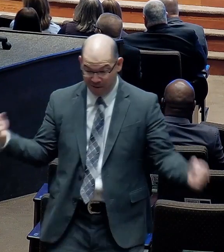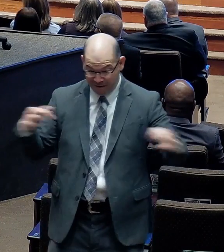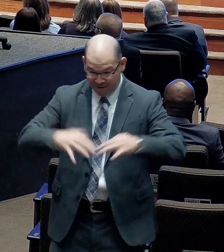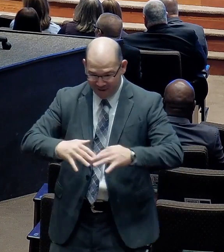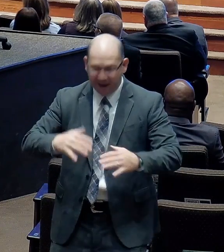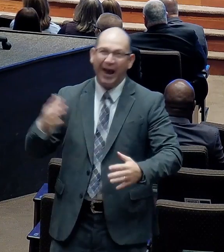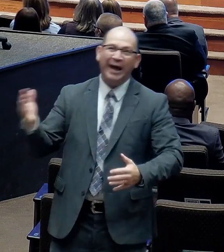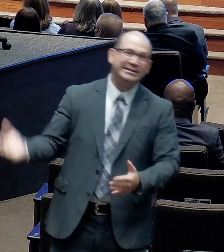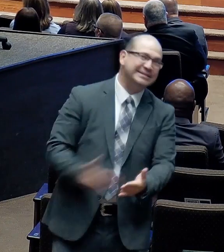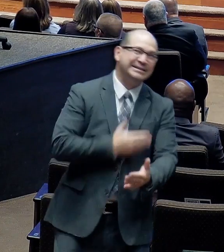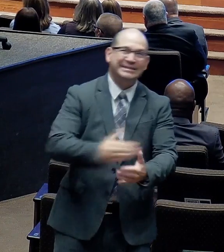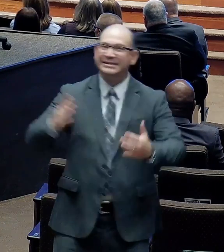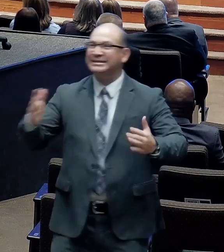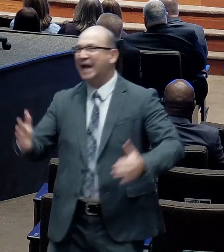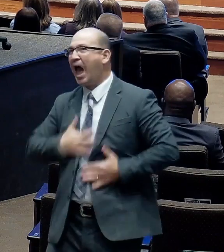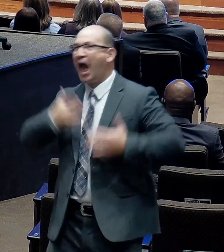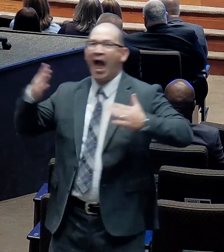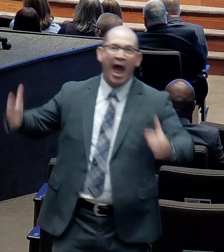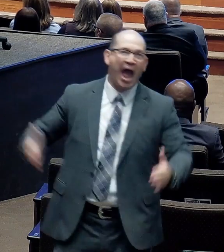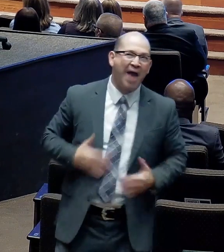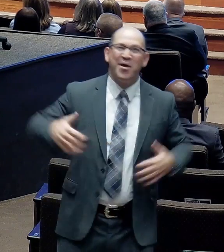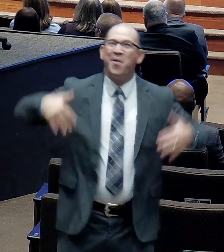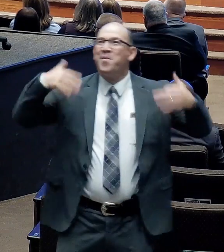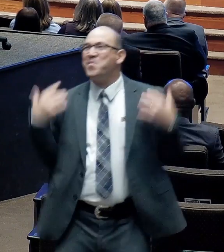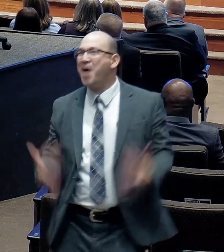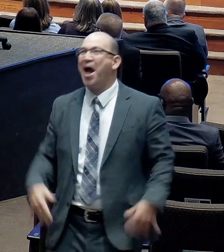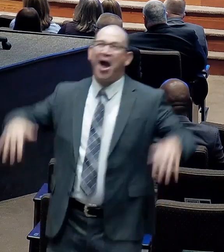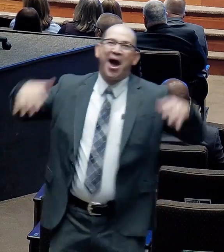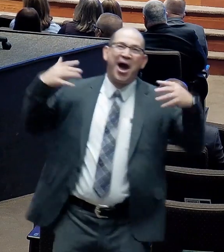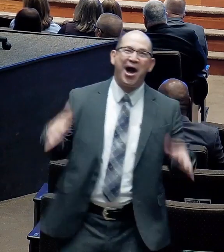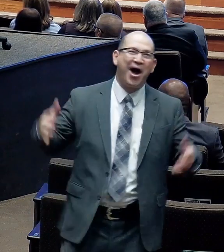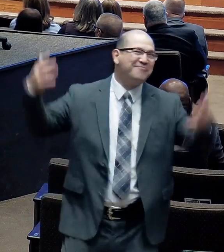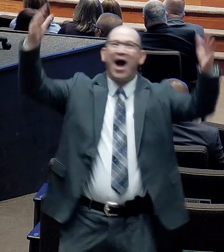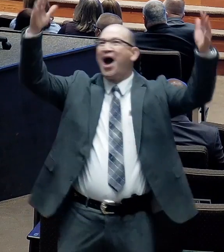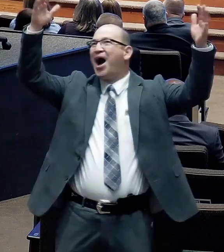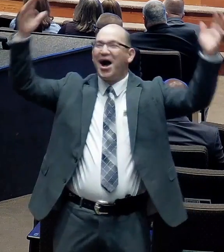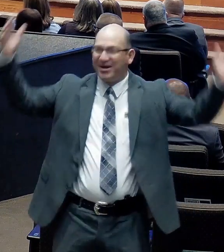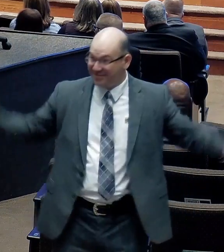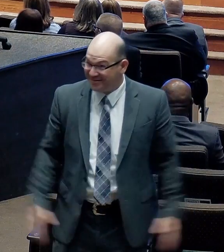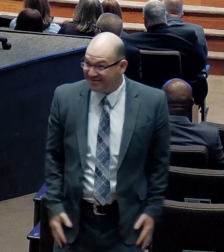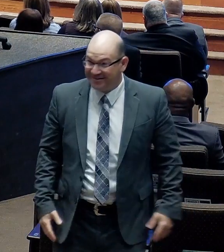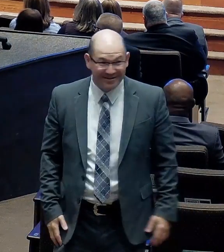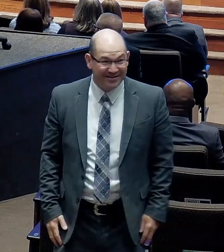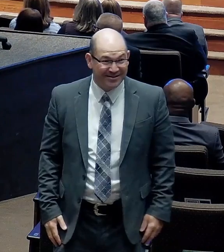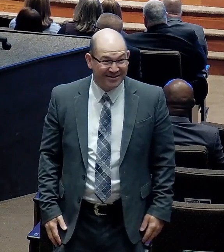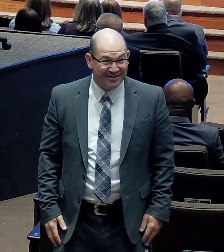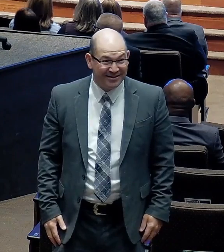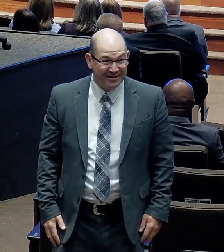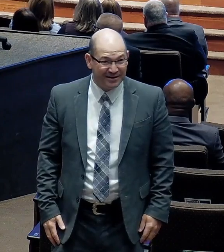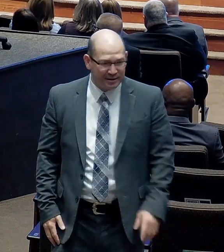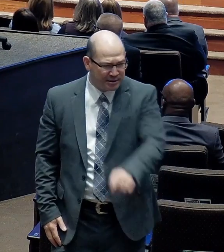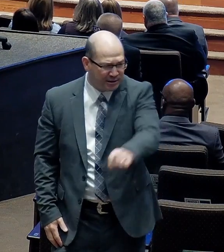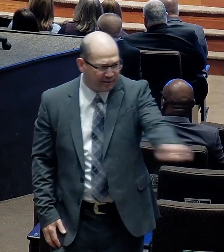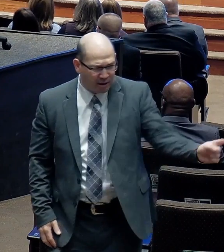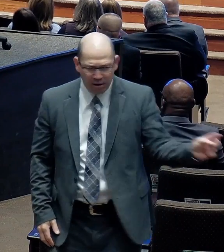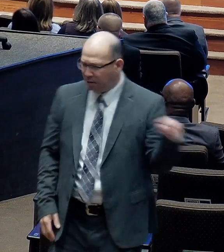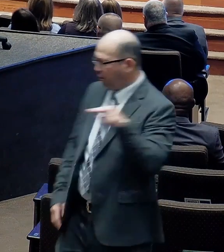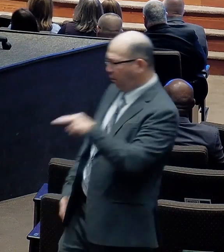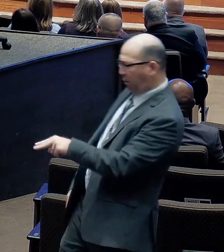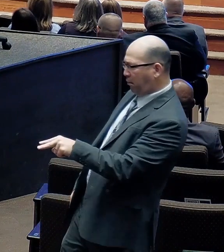They're laughing. They're having a wonderful time. And the heathen looked at them. The heathen, people that don't